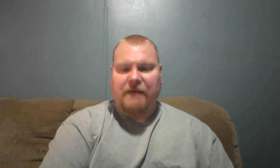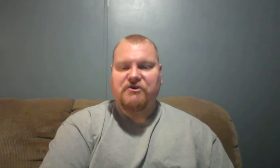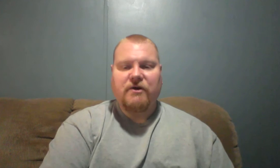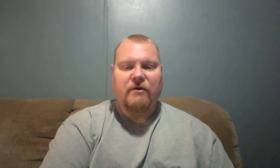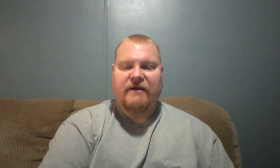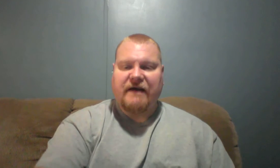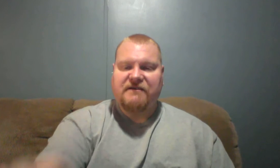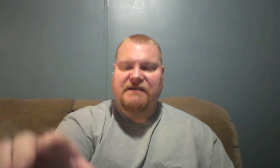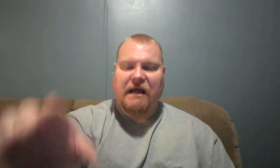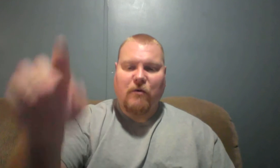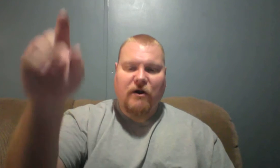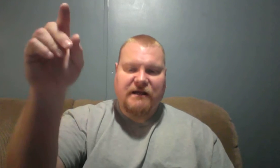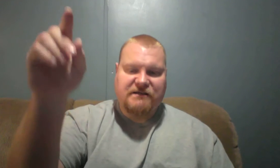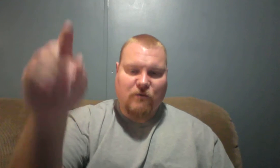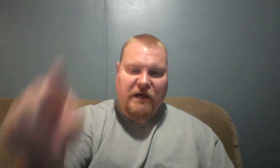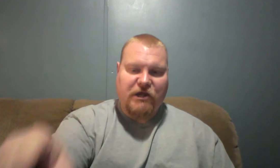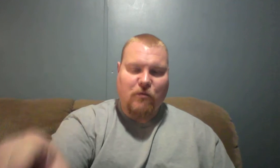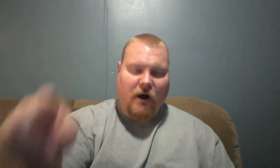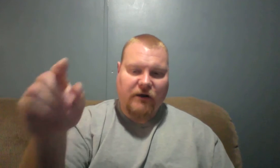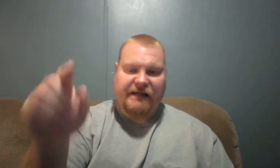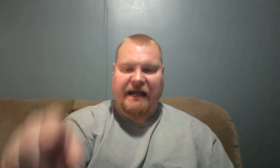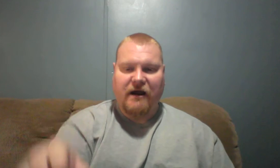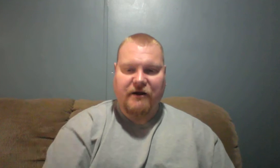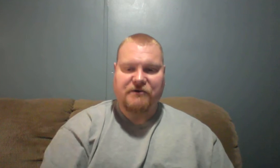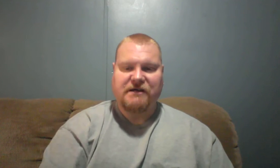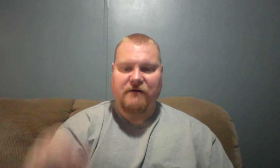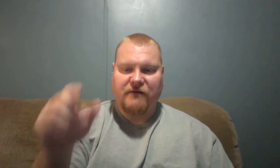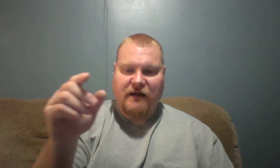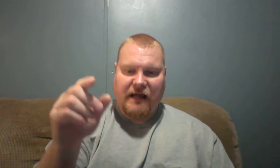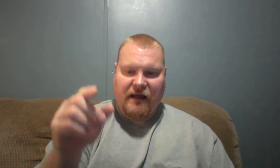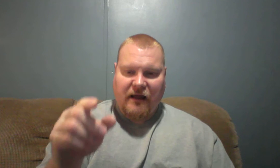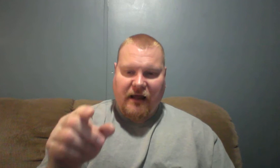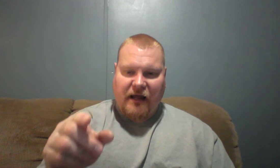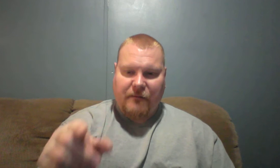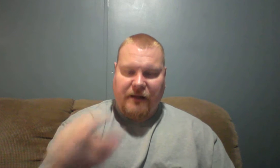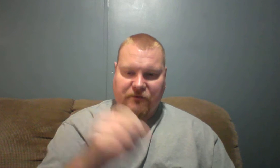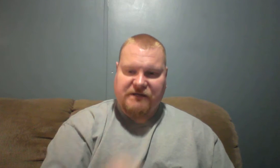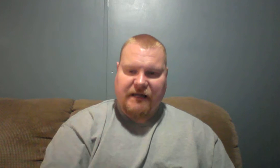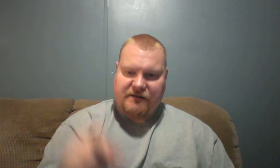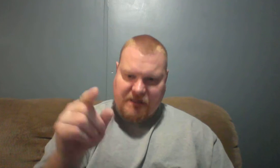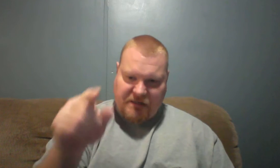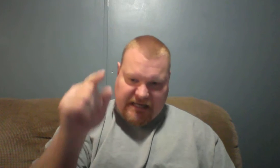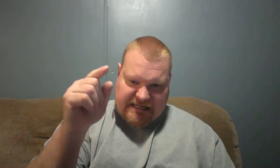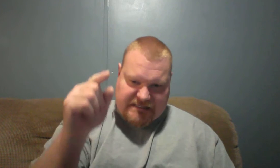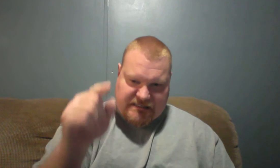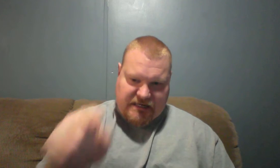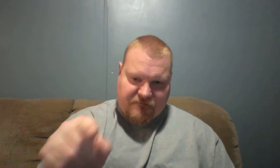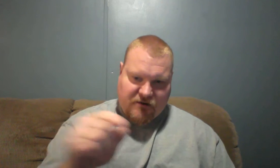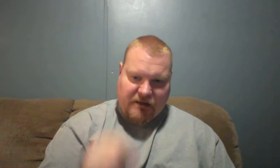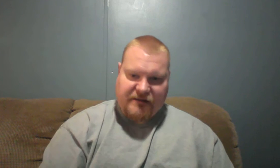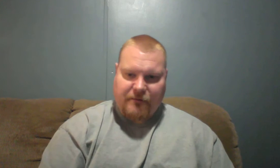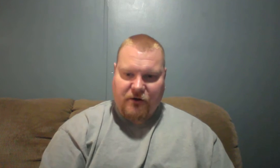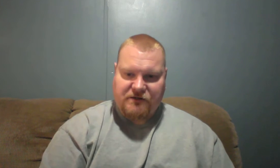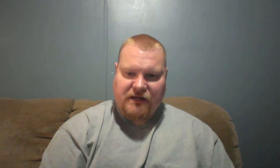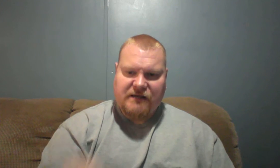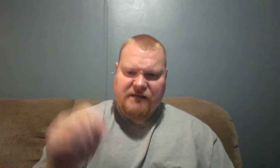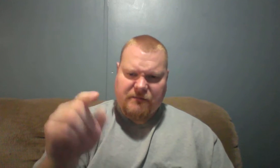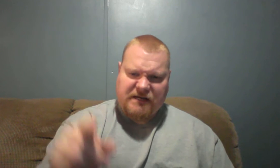you don't even have to say a word. It's the way you walk and carry yourself. People say something is different about that person. Something's different